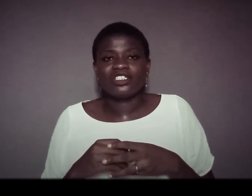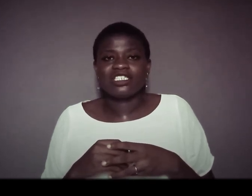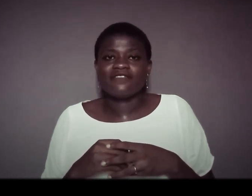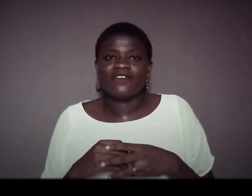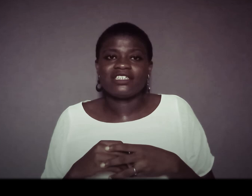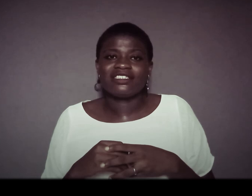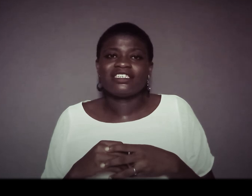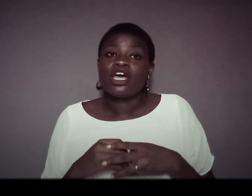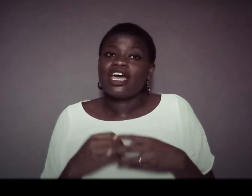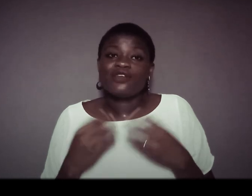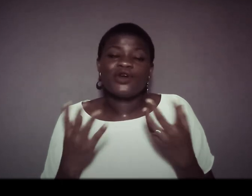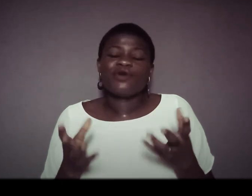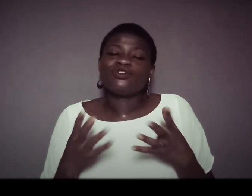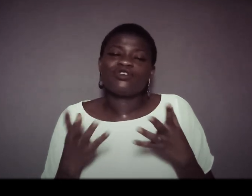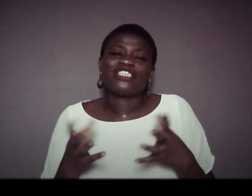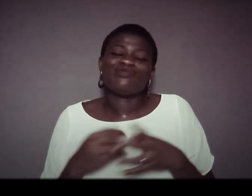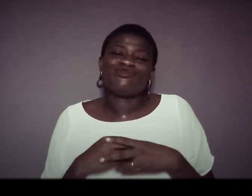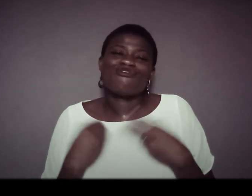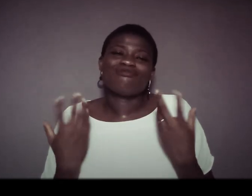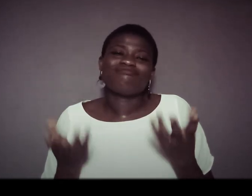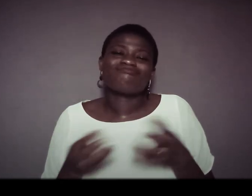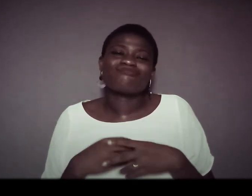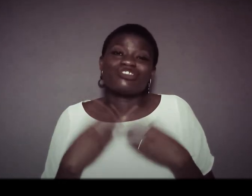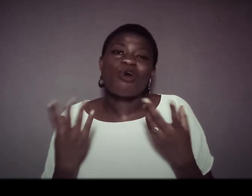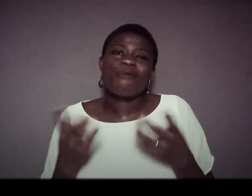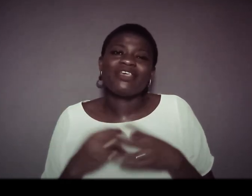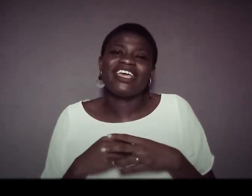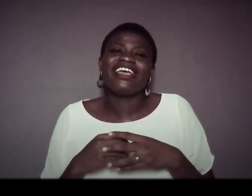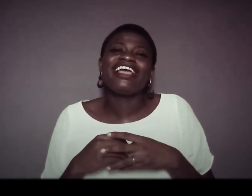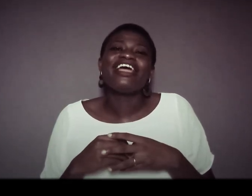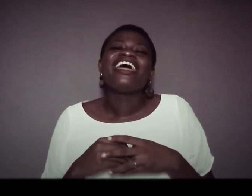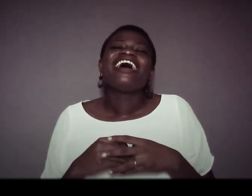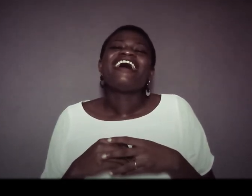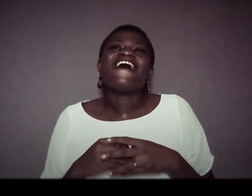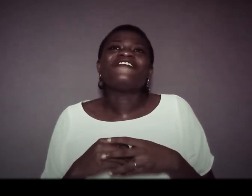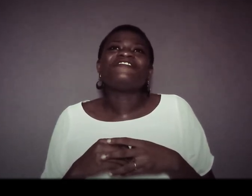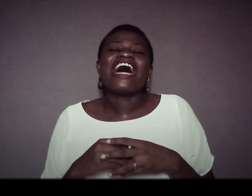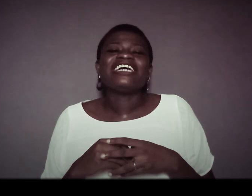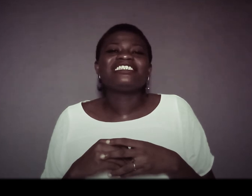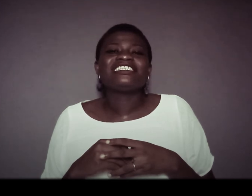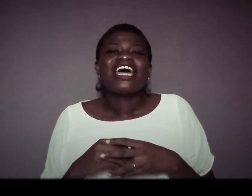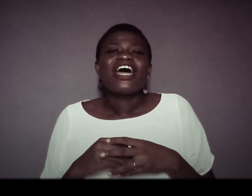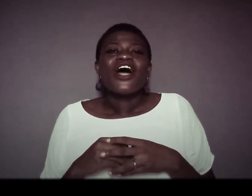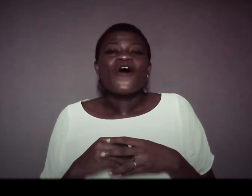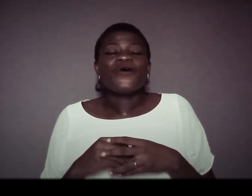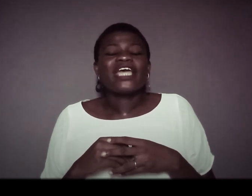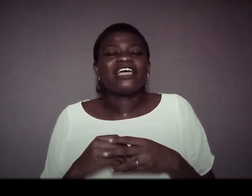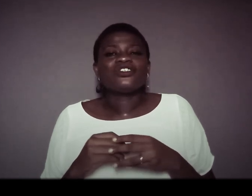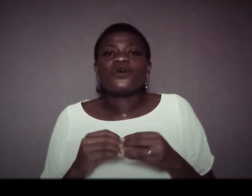in advance anyway you want me to do actually before just call me all right okay so